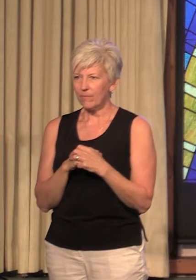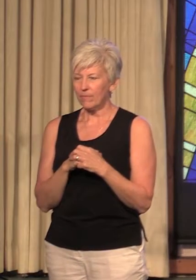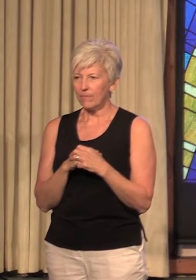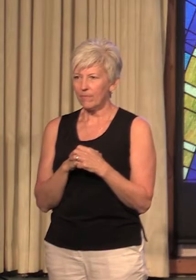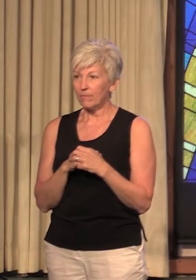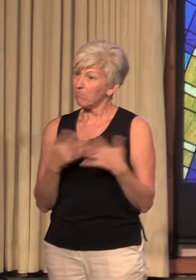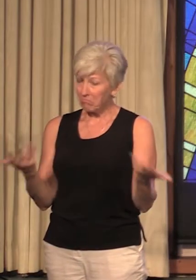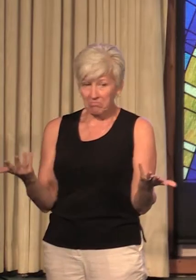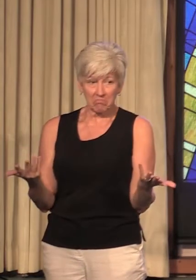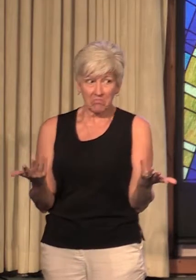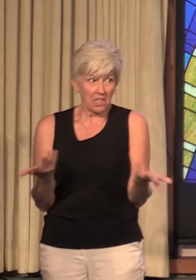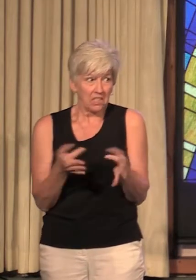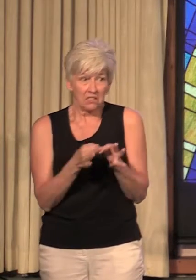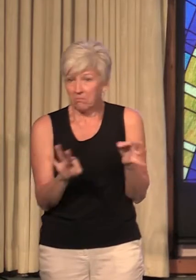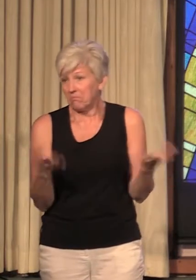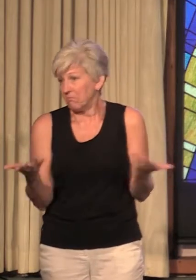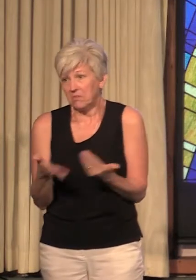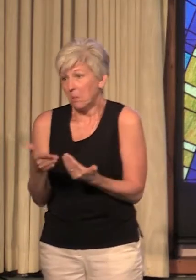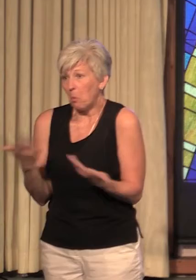It's pretty simple.